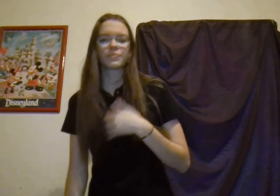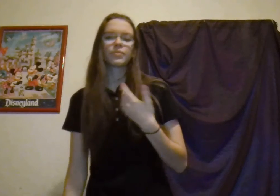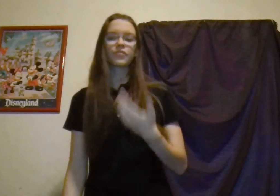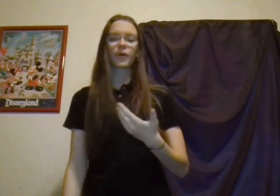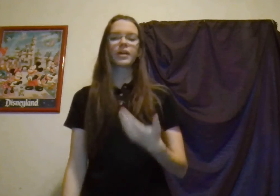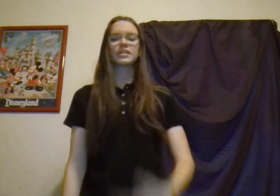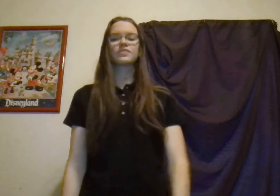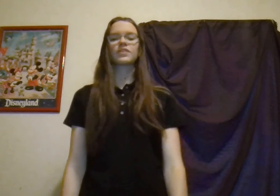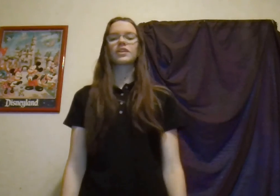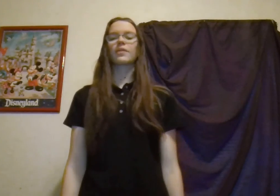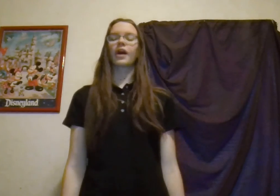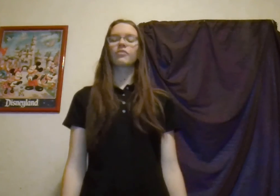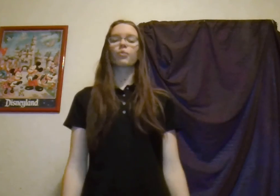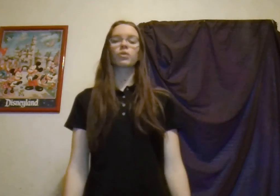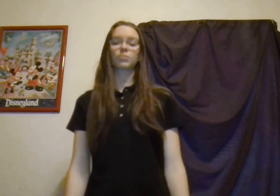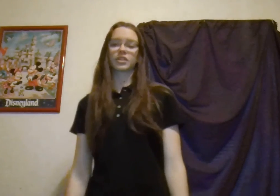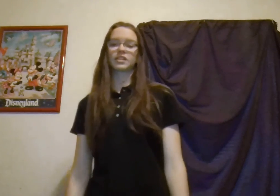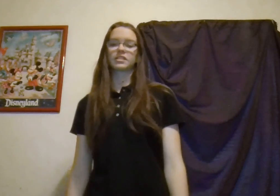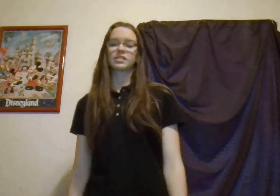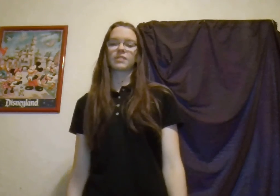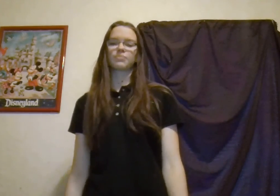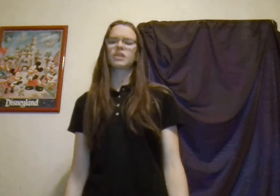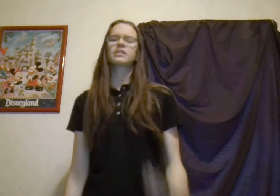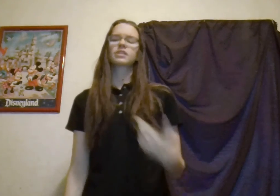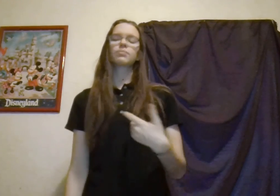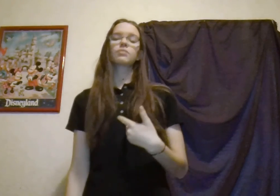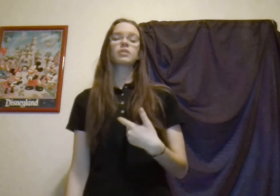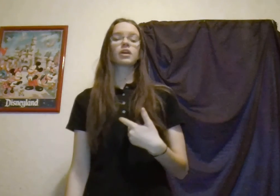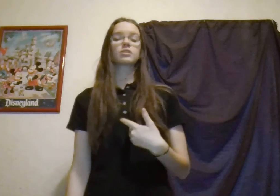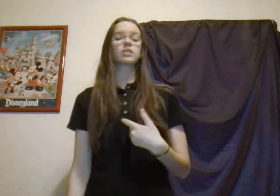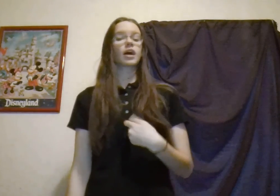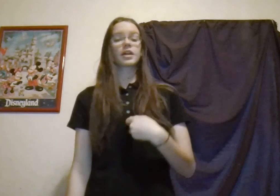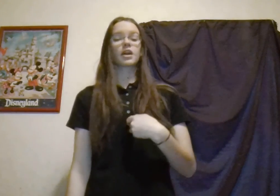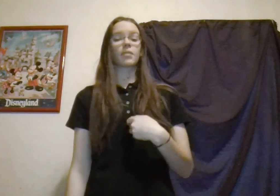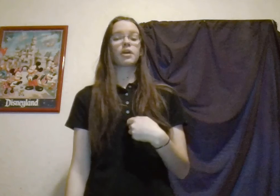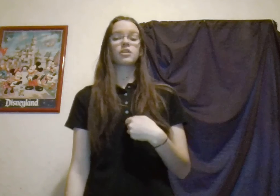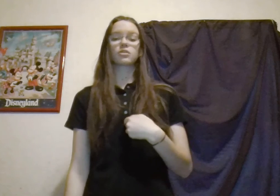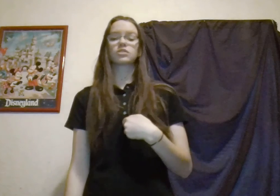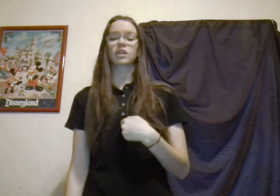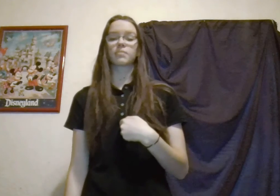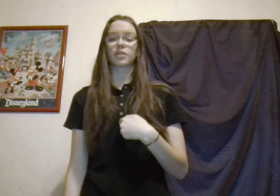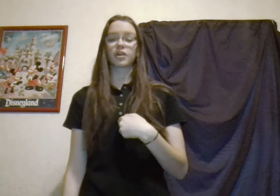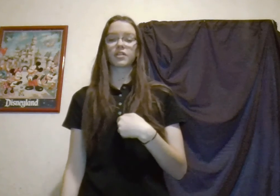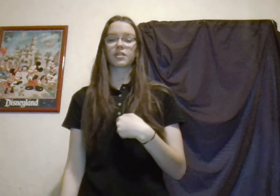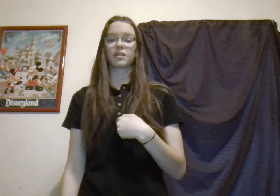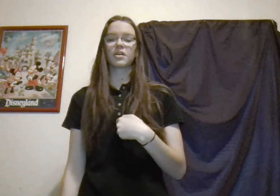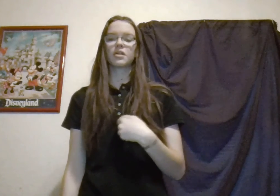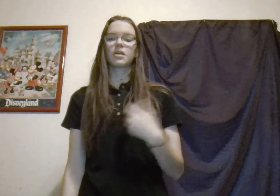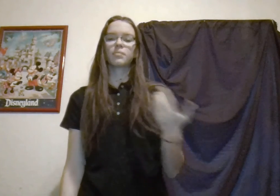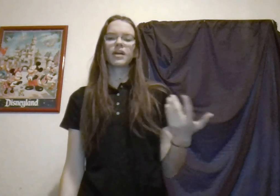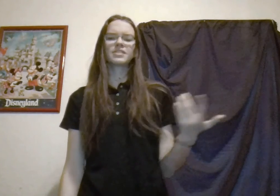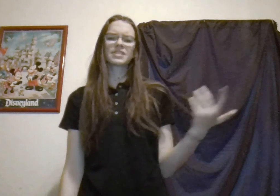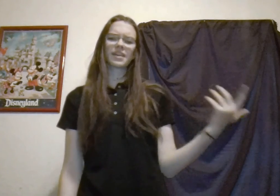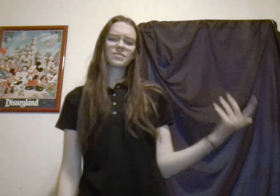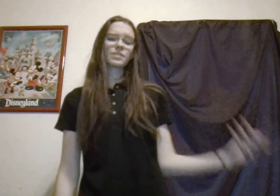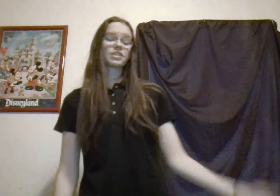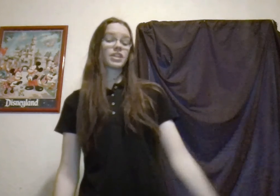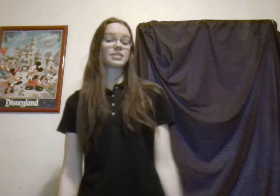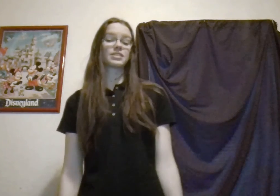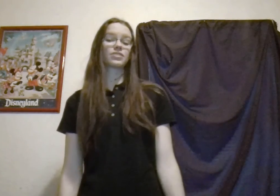Before I end this video, I have one more thing to say, simply because I am a huge STEM nerd. Plus, it gives me a chance to